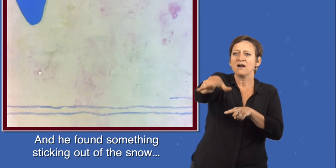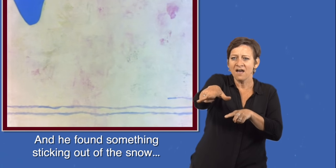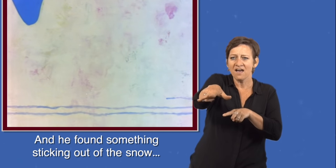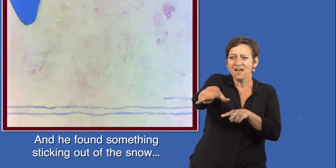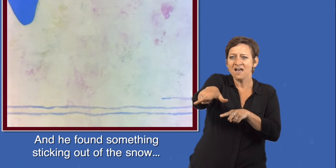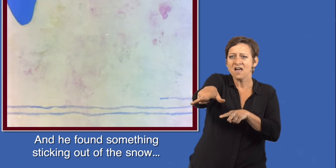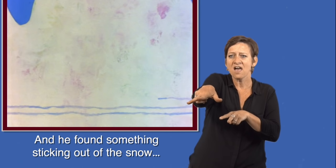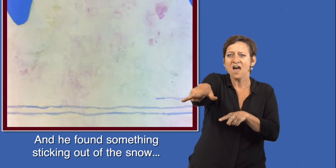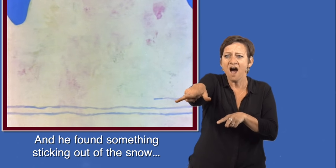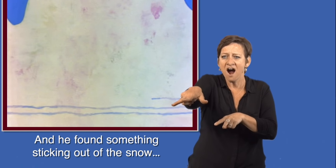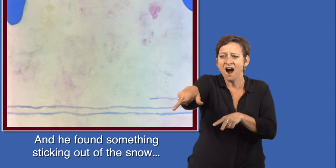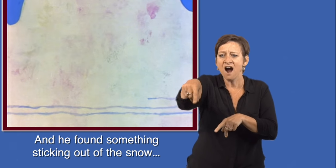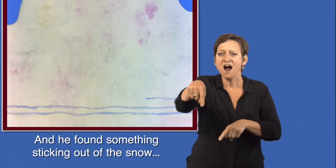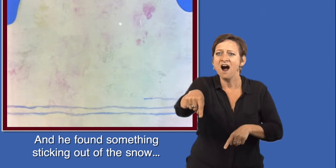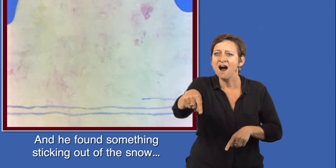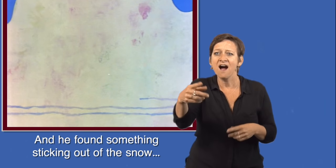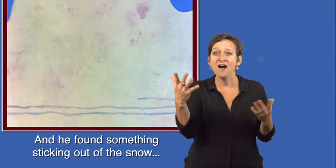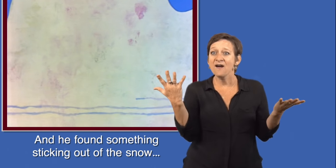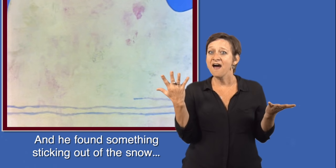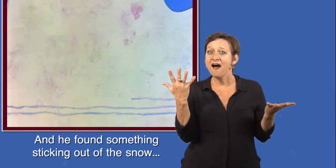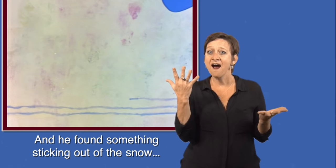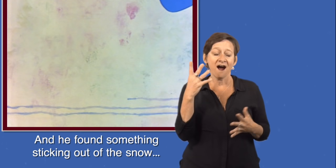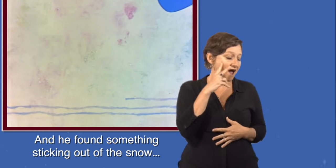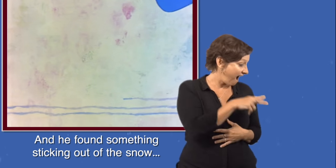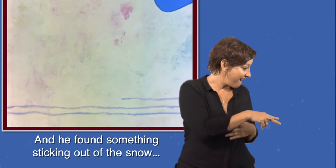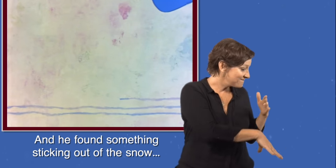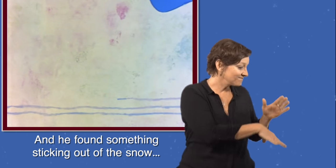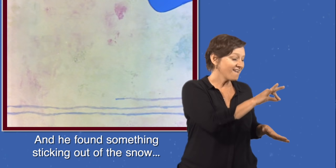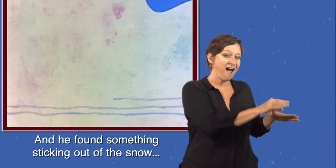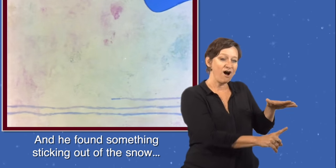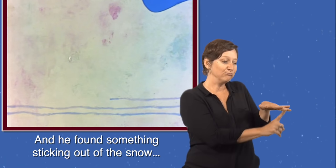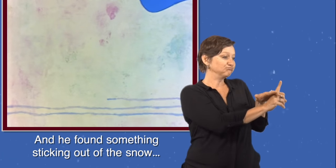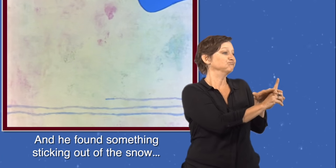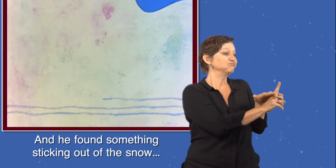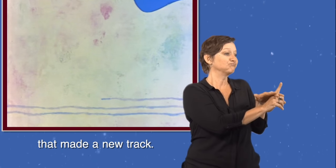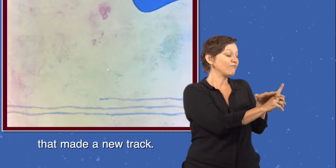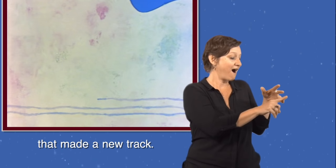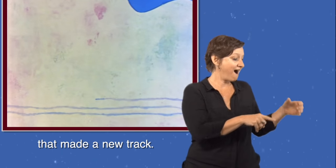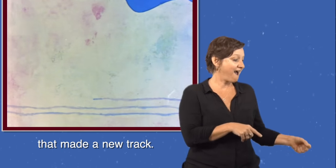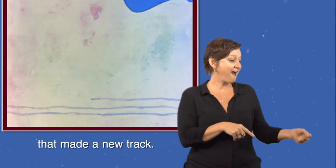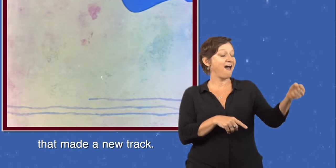And he found something sticking out of the snow that made a new track.